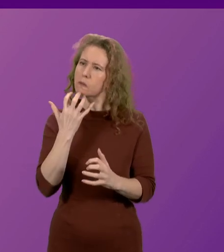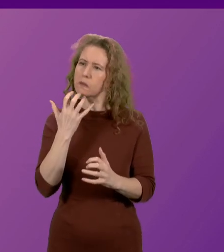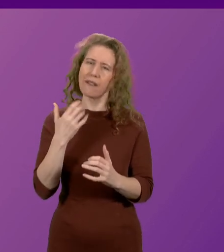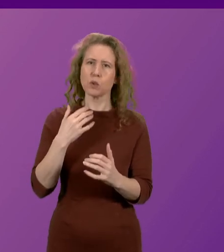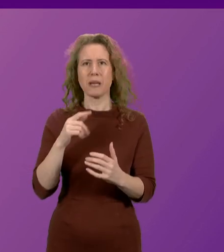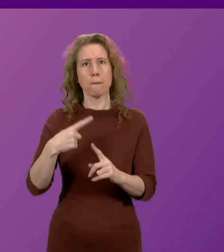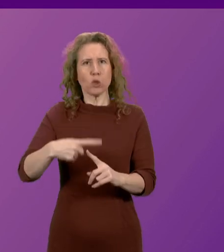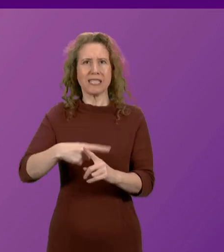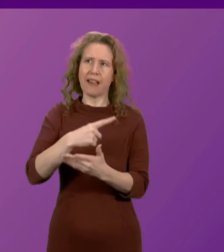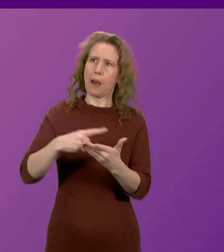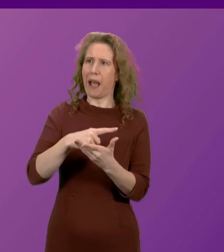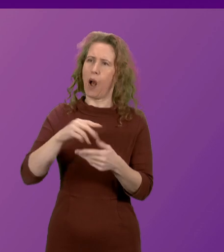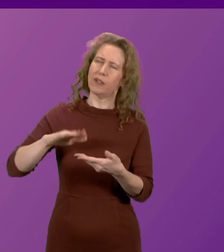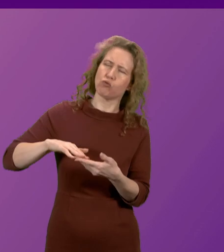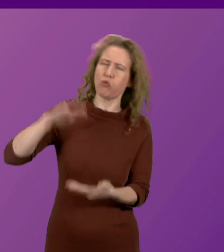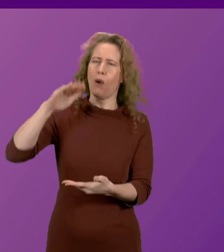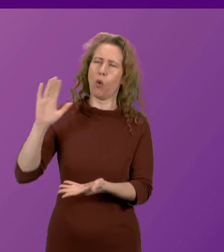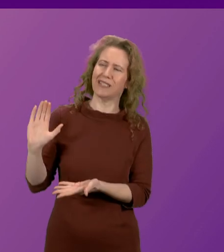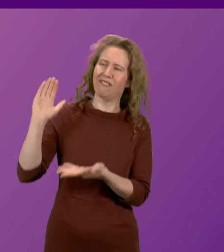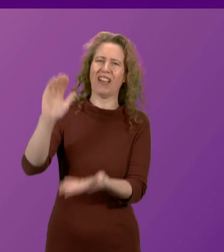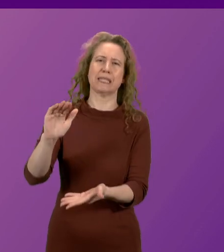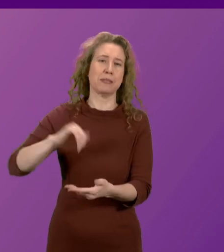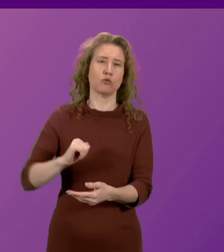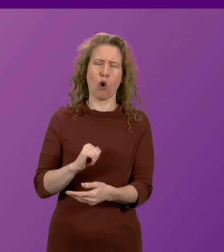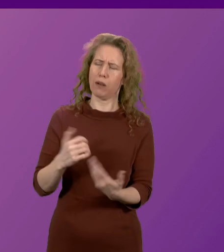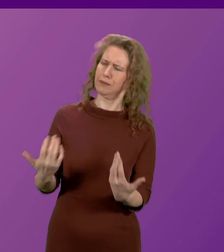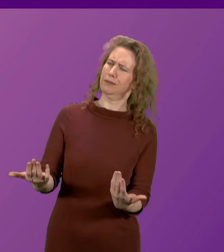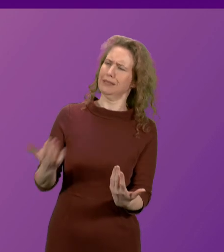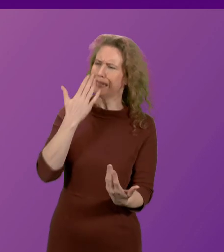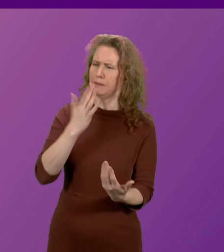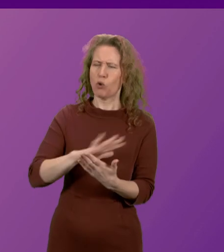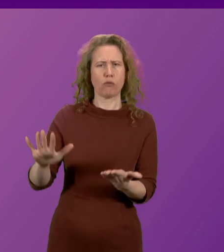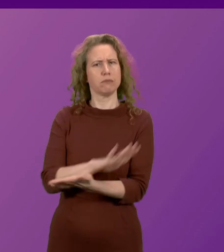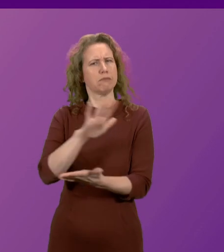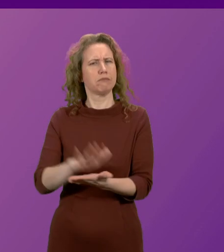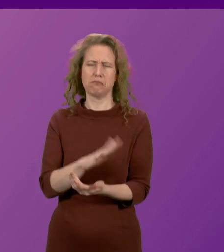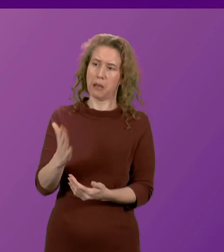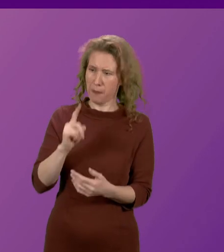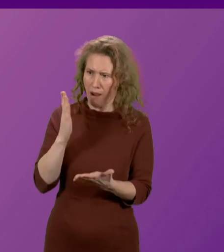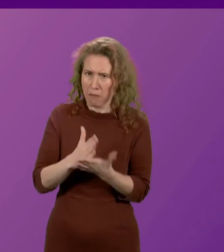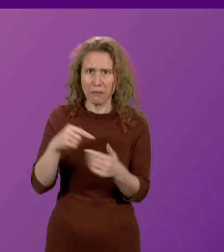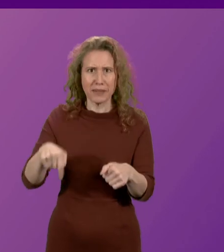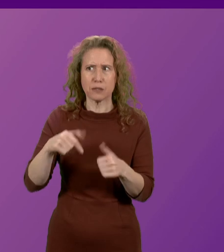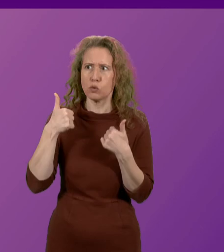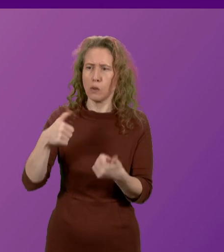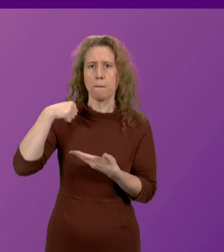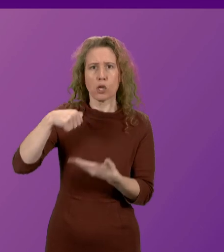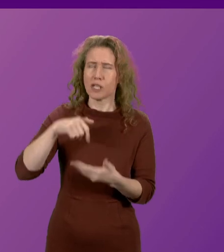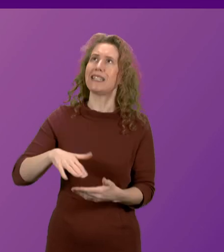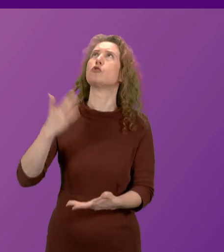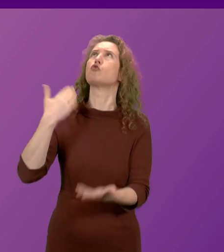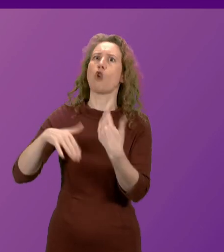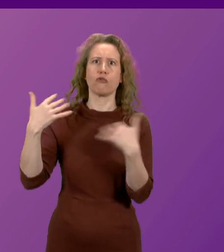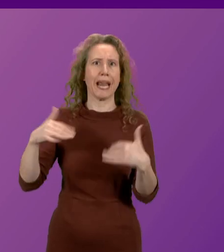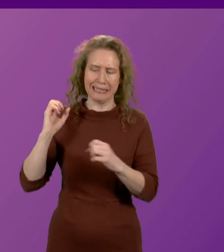level of investment here in Scotland. And the fact is that this is a historic budget rise for the Scottish Government, delivered